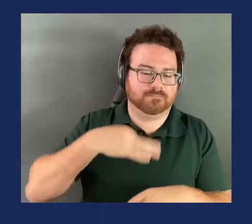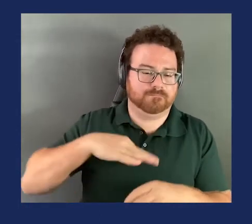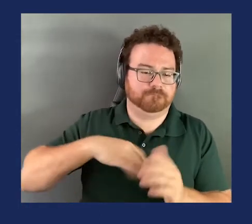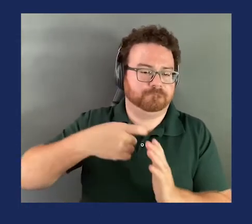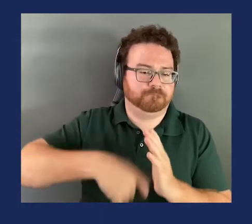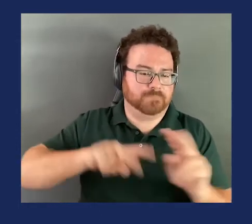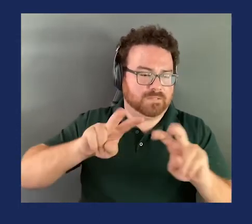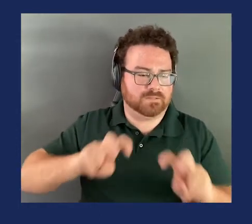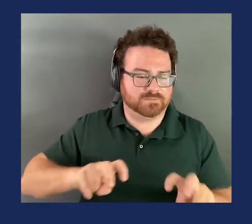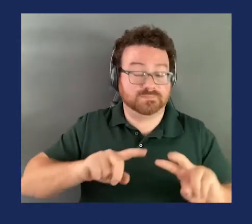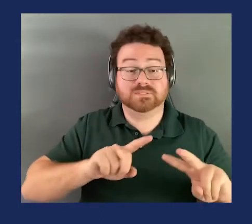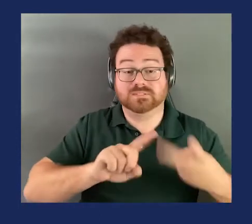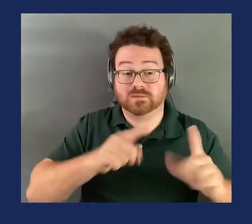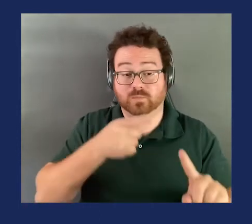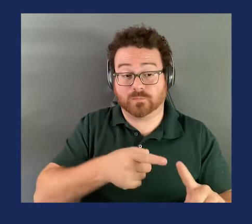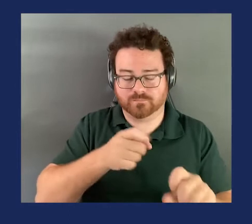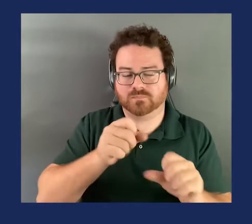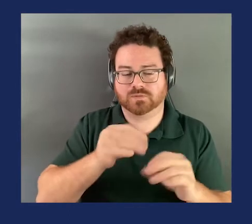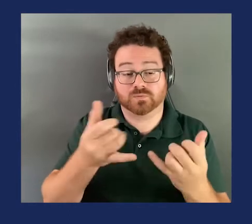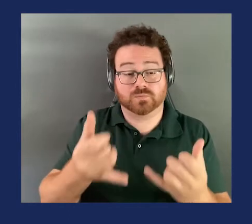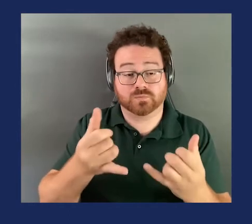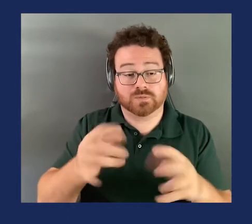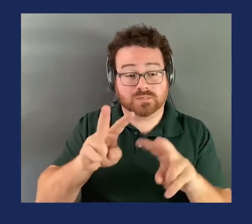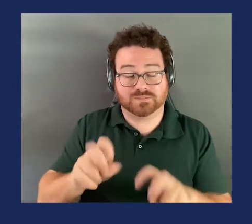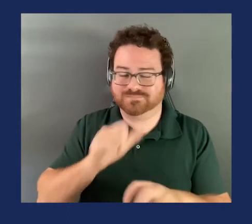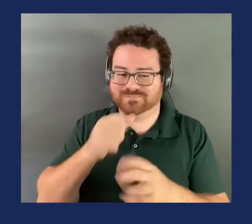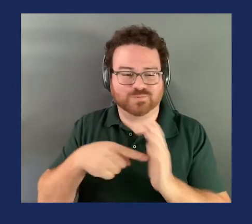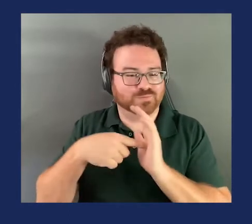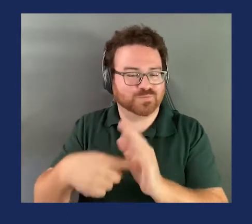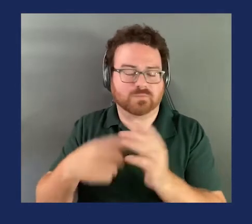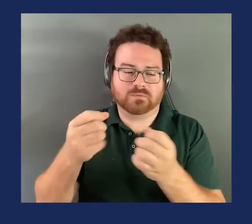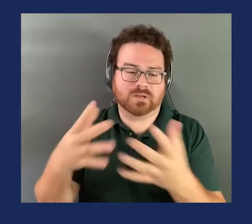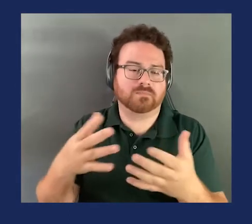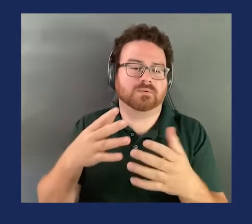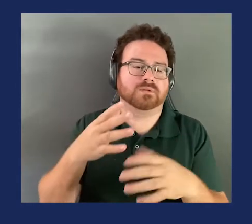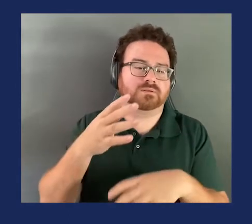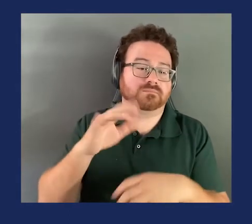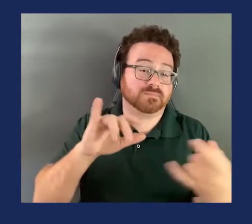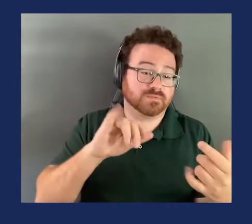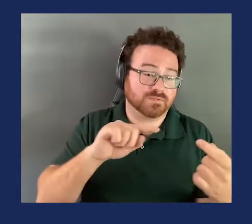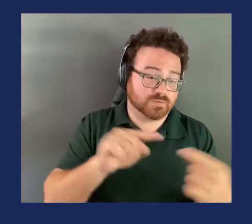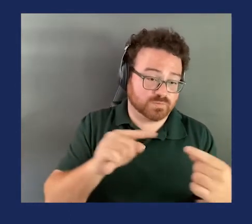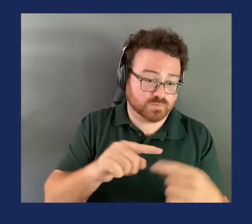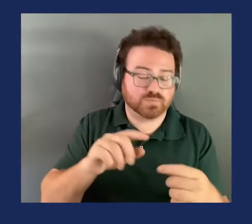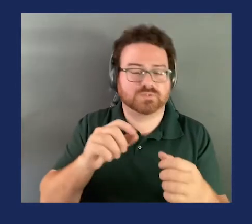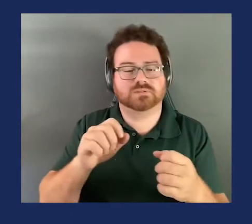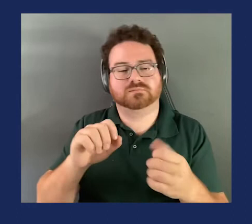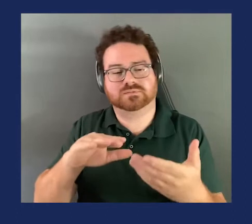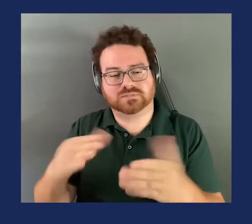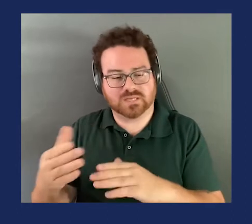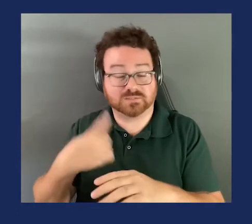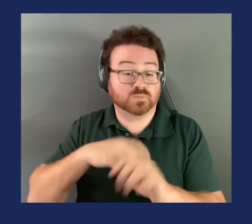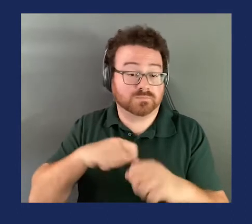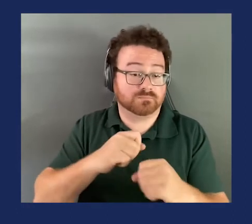is that the current analysis doesn't forecast how many incidents, injuries, and deaths are we would prevent across the whole country. Because we're dealing with a